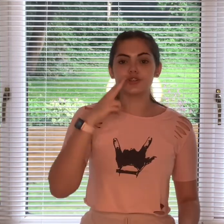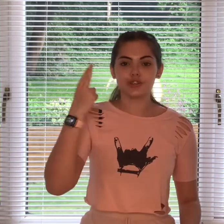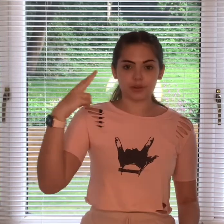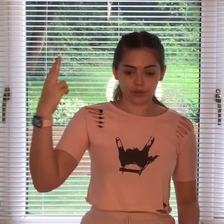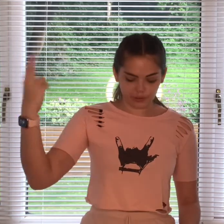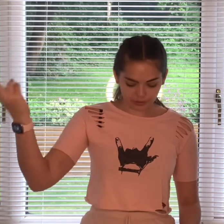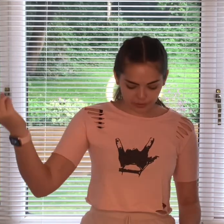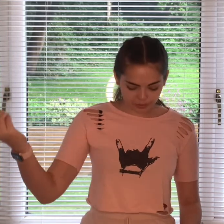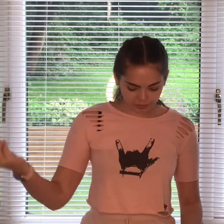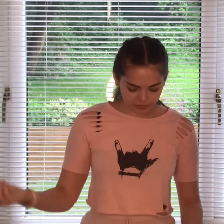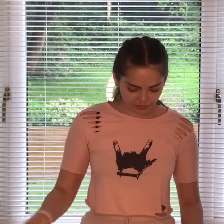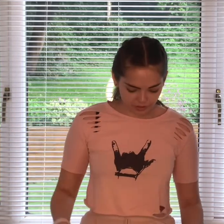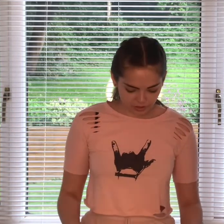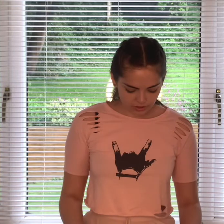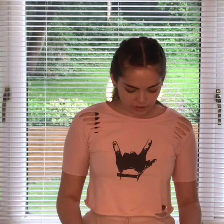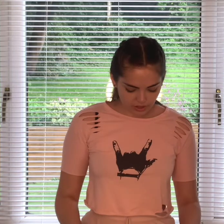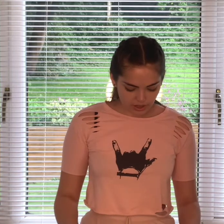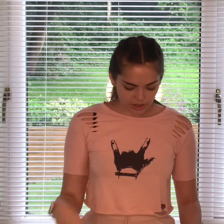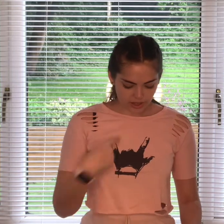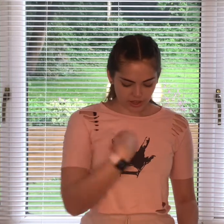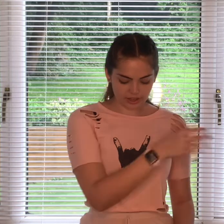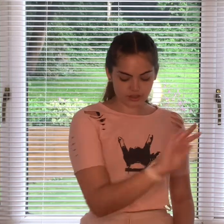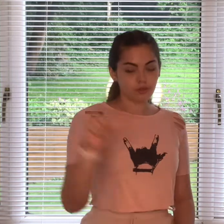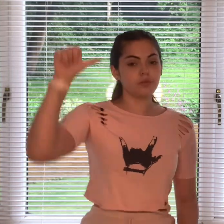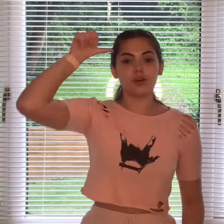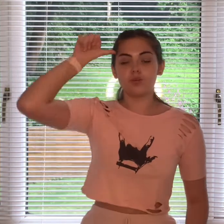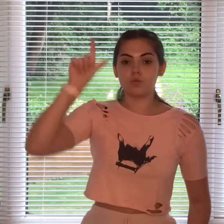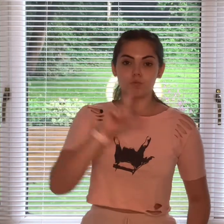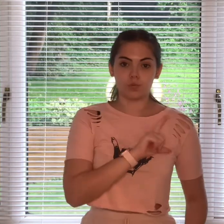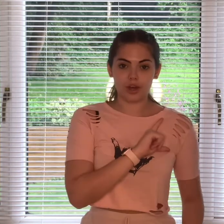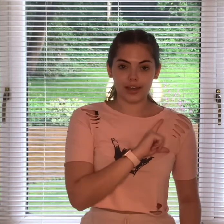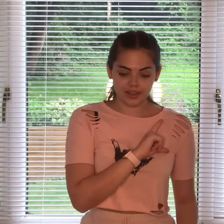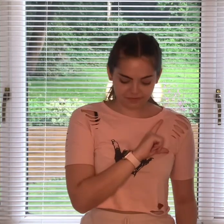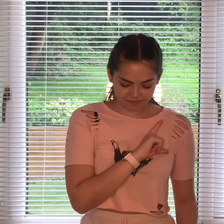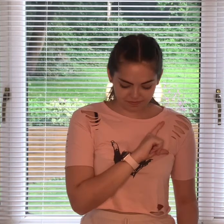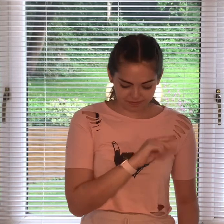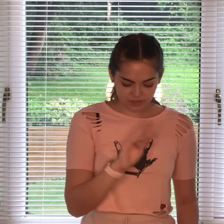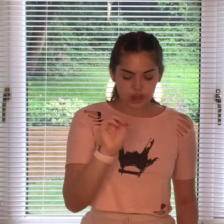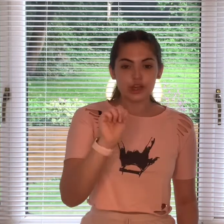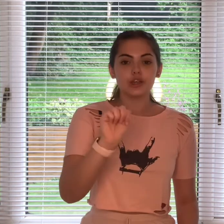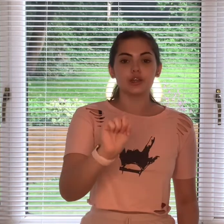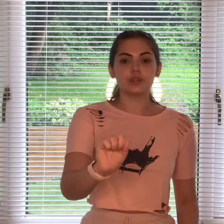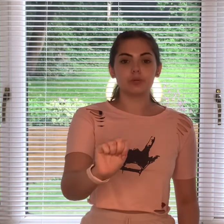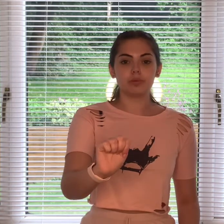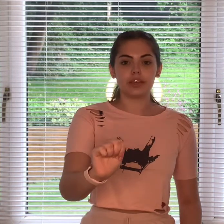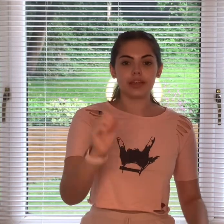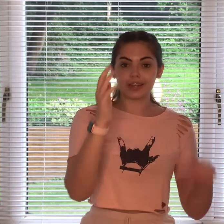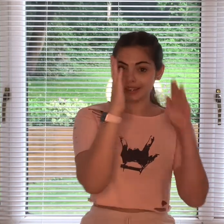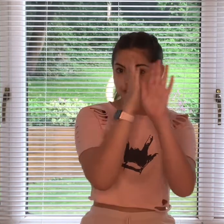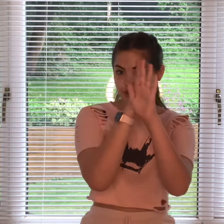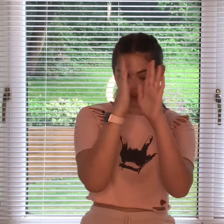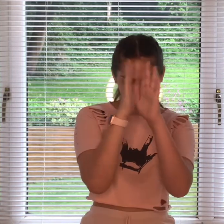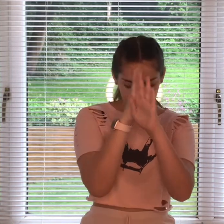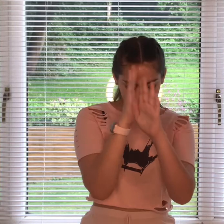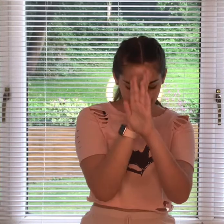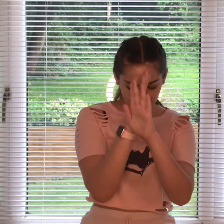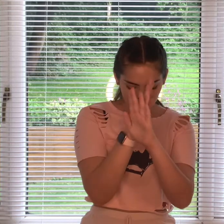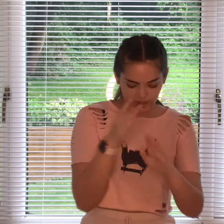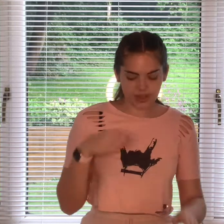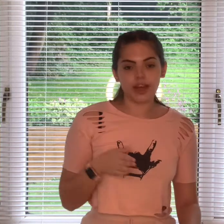know why you're being shy and